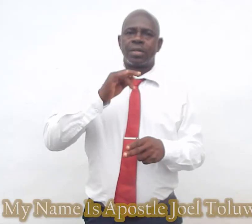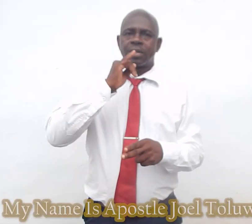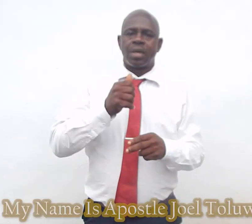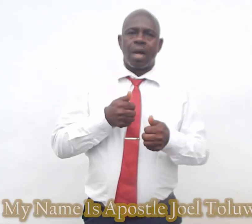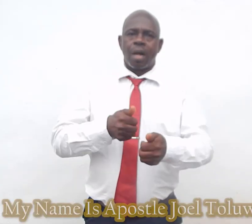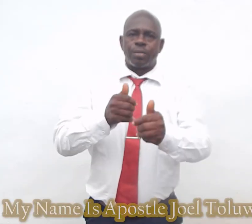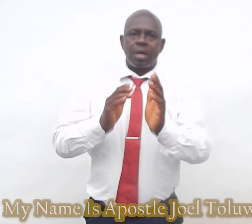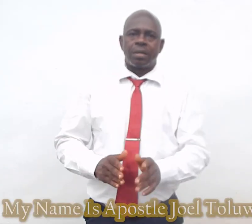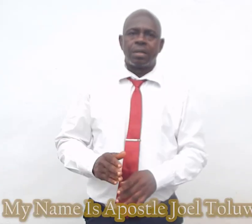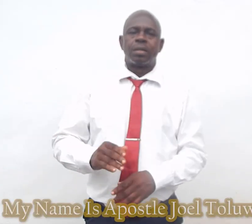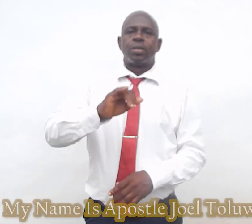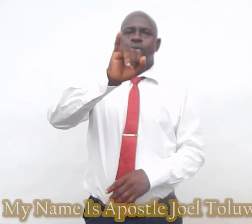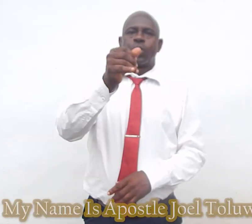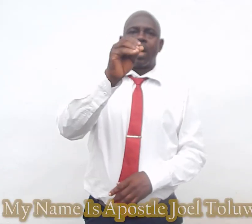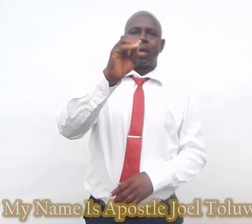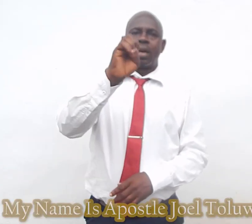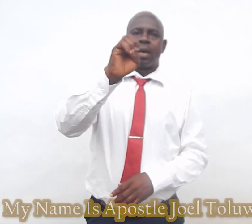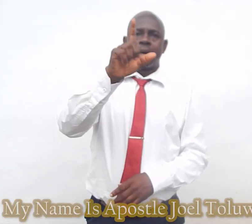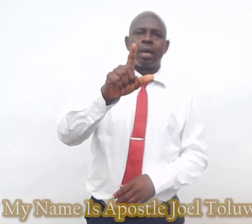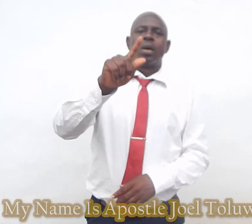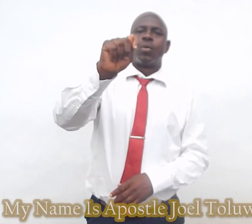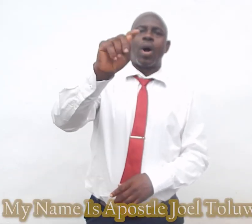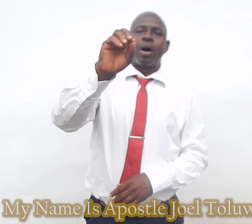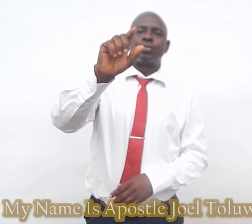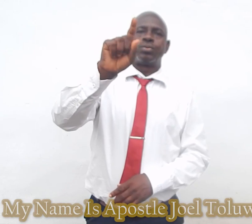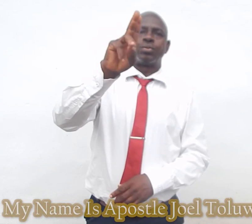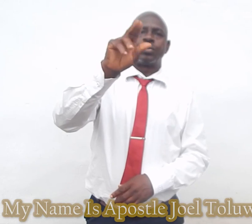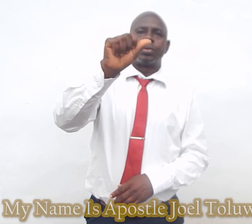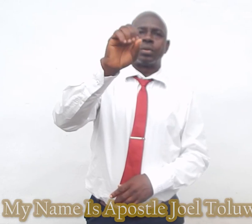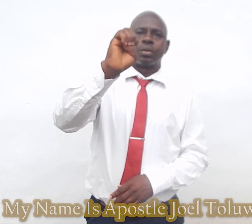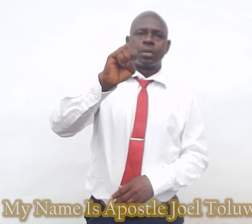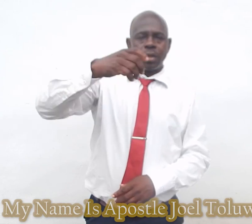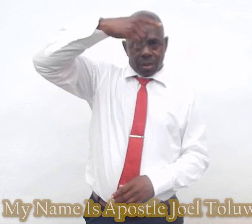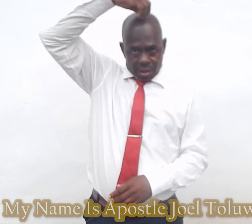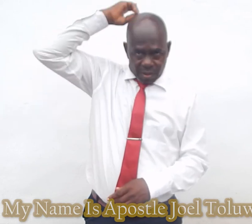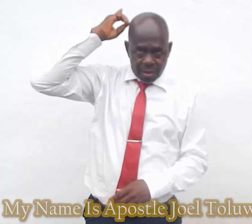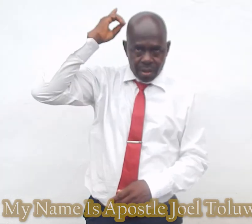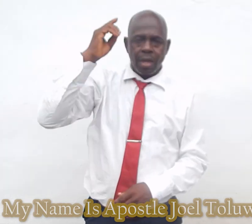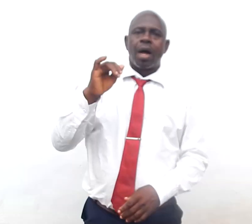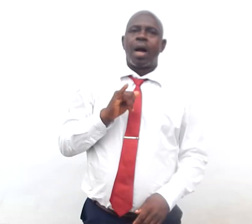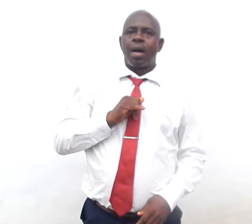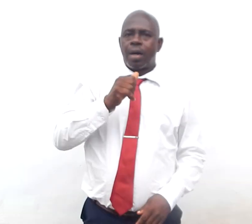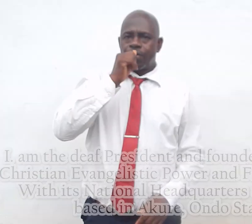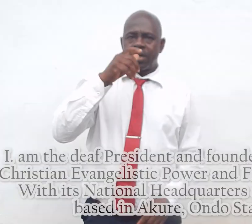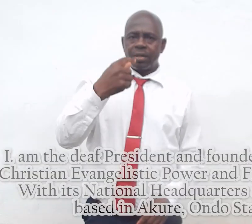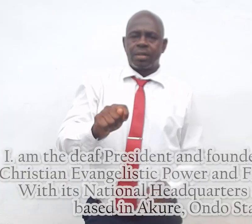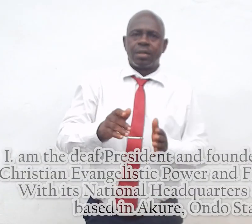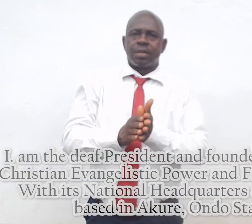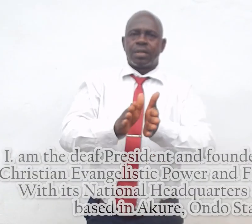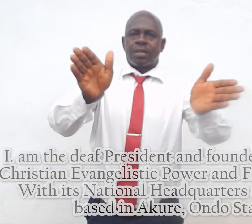is apostle jewel to luashe daniel i am the